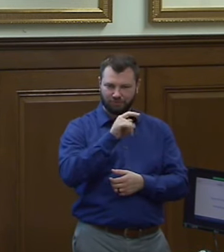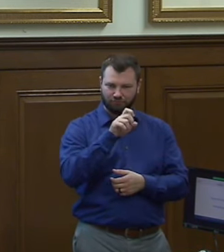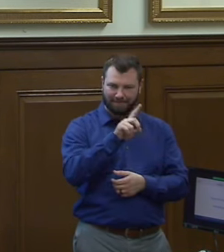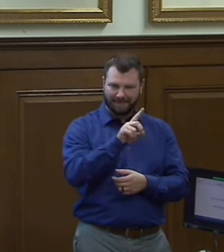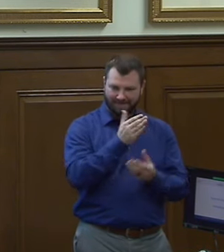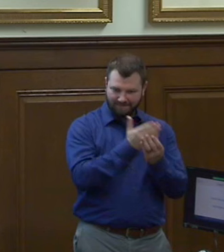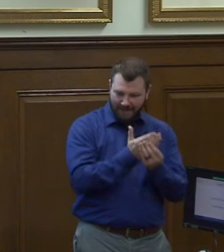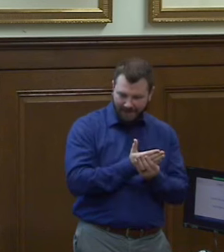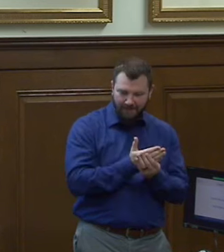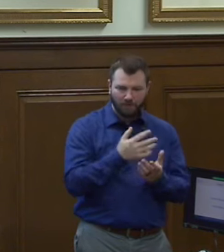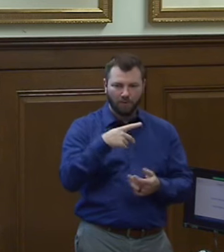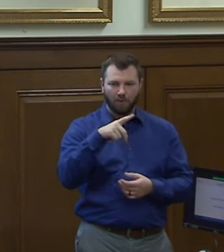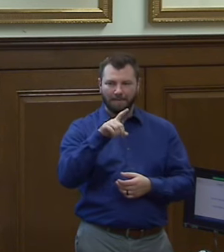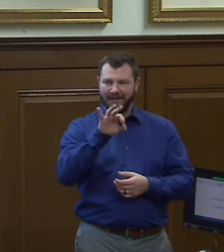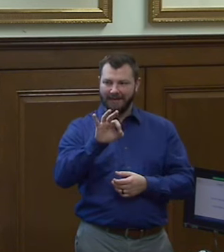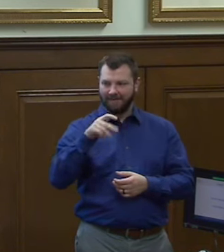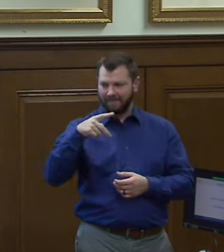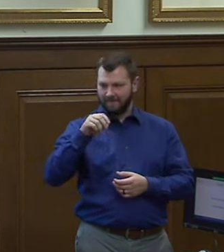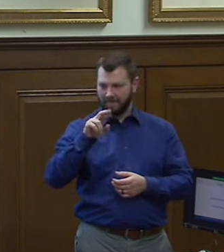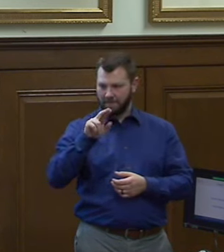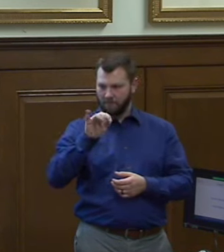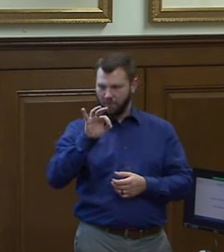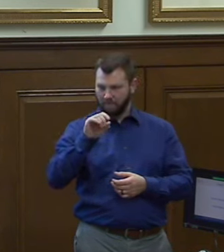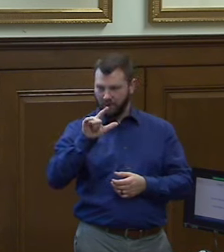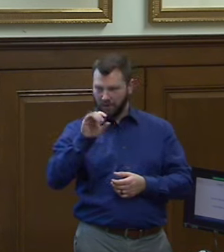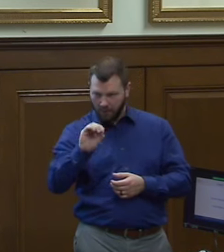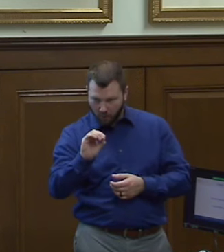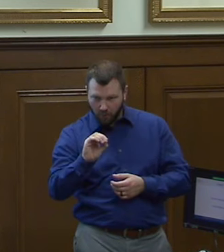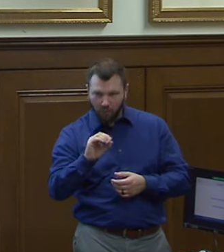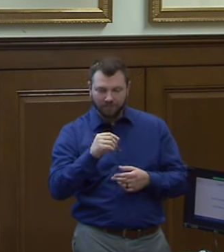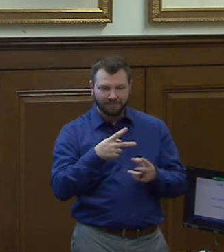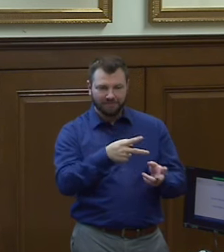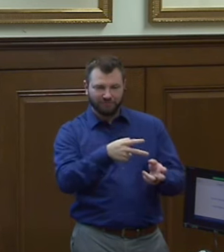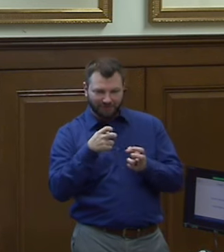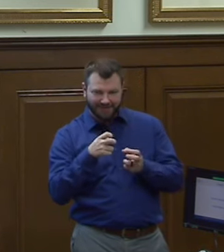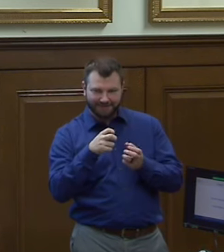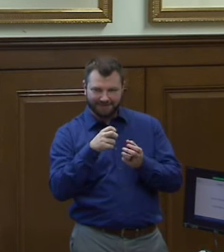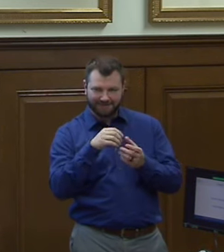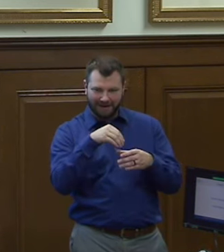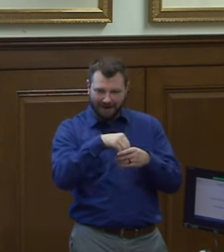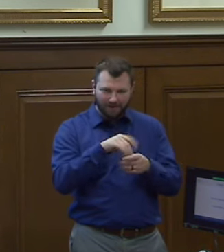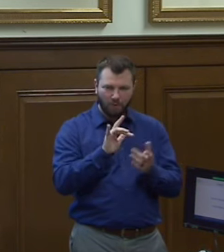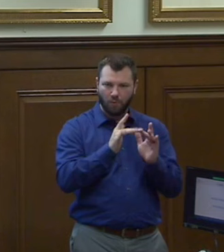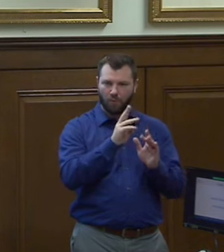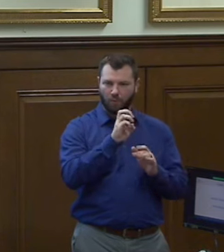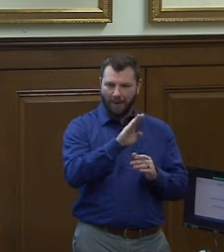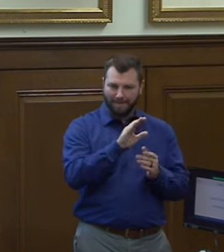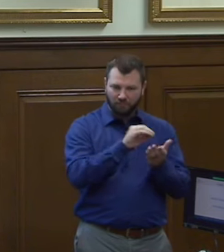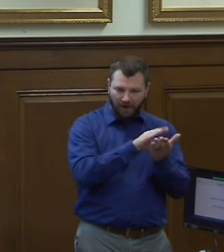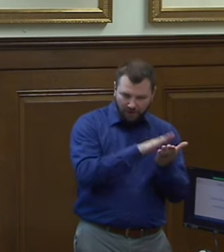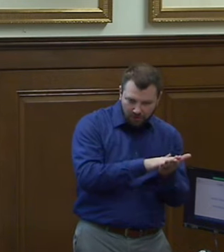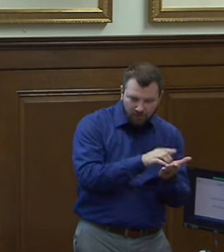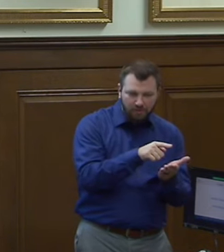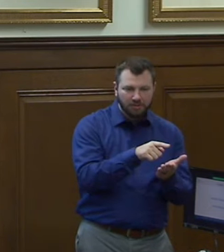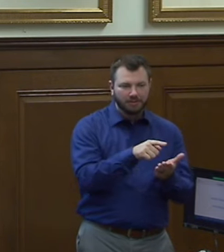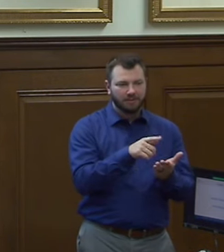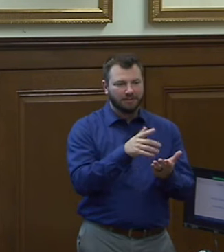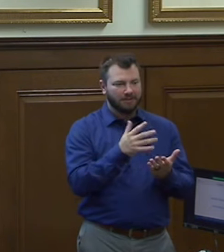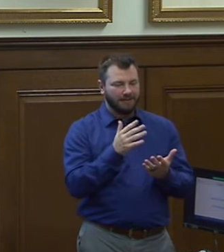portfolios extract contents and work files or web records pd uh